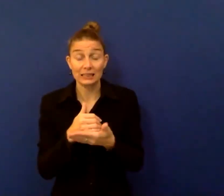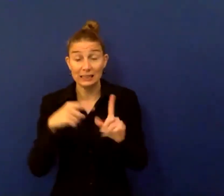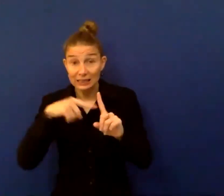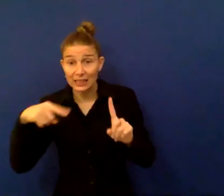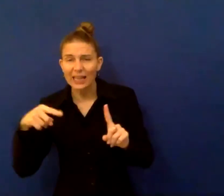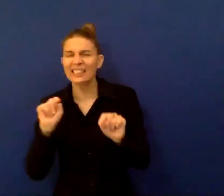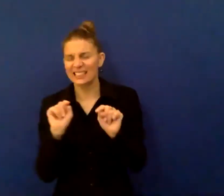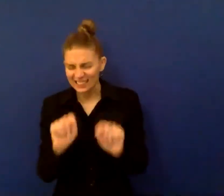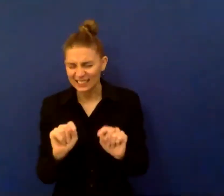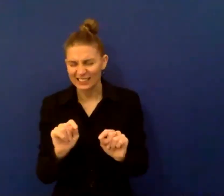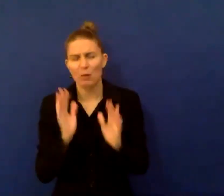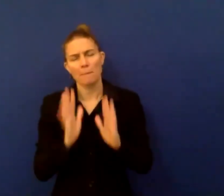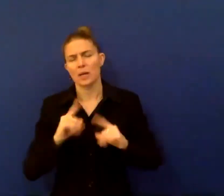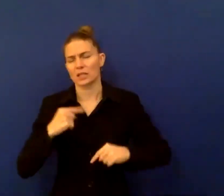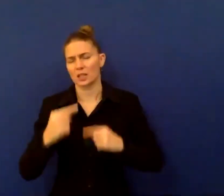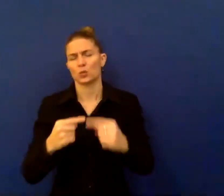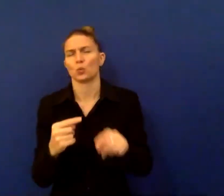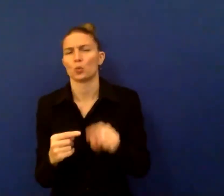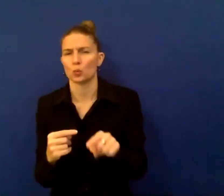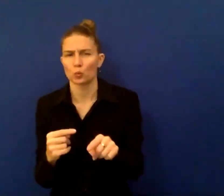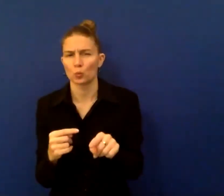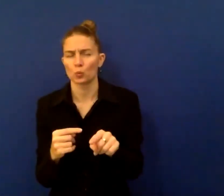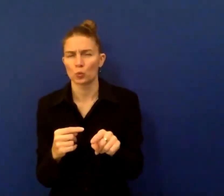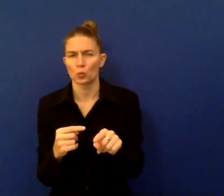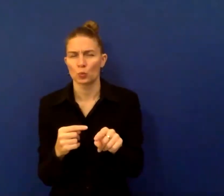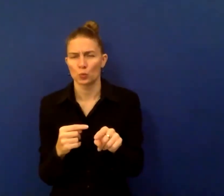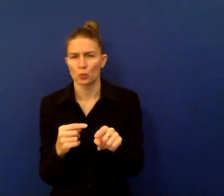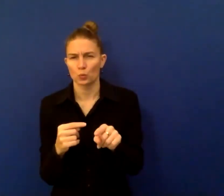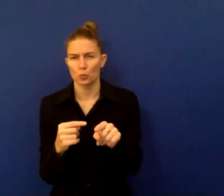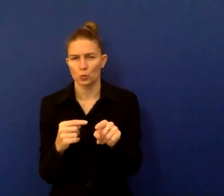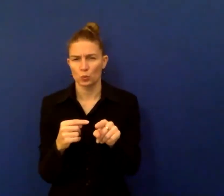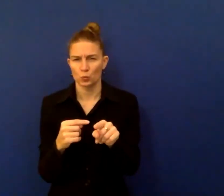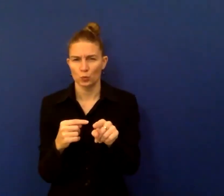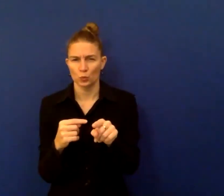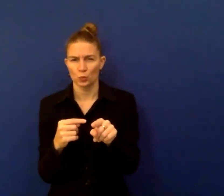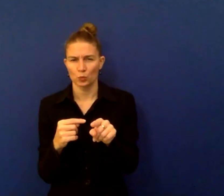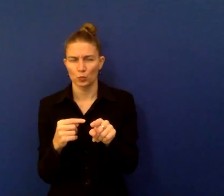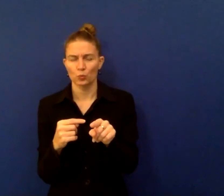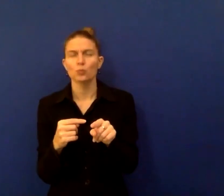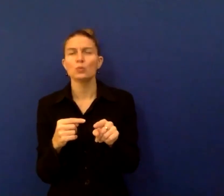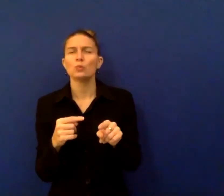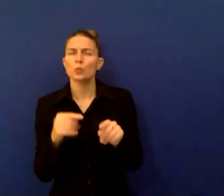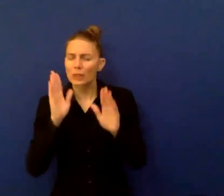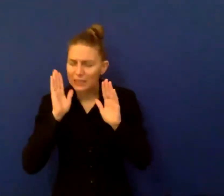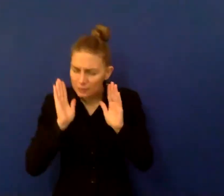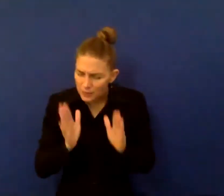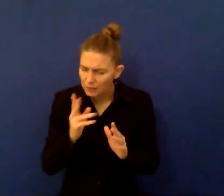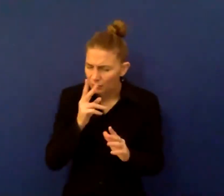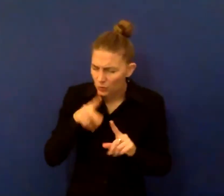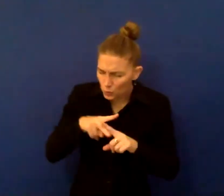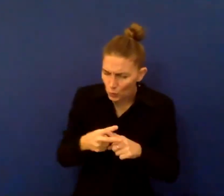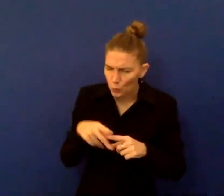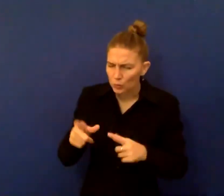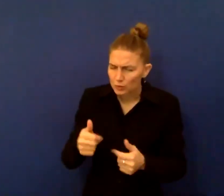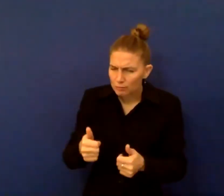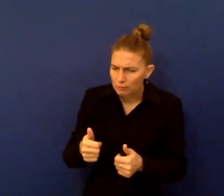continue this path of improving the available tools and how we can improve improve